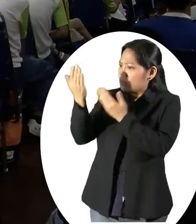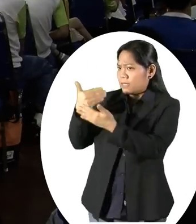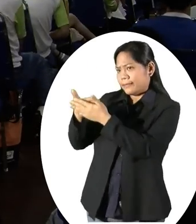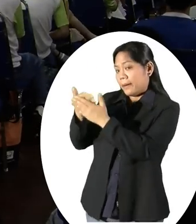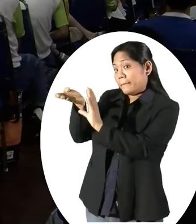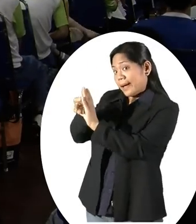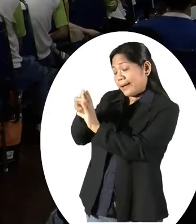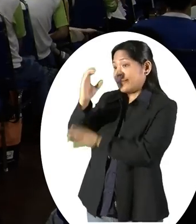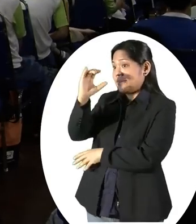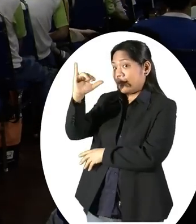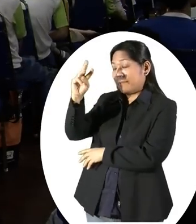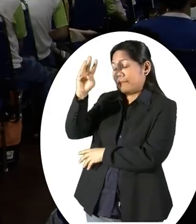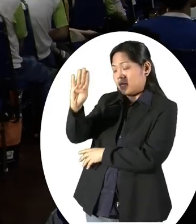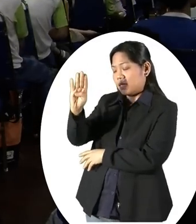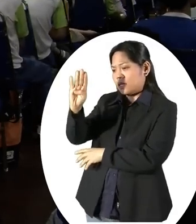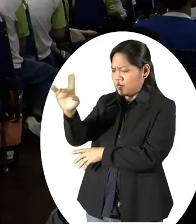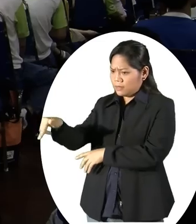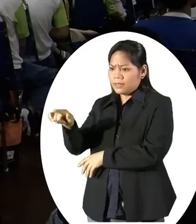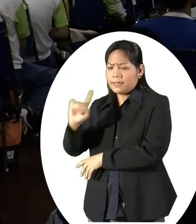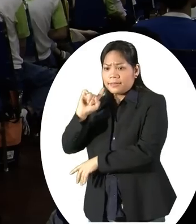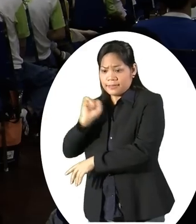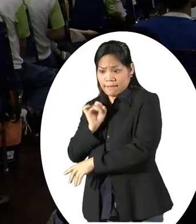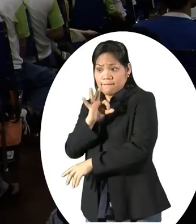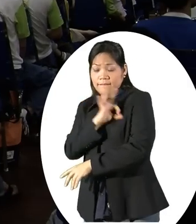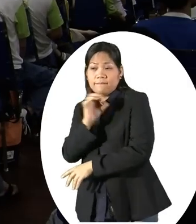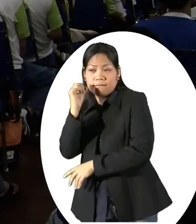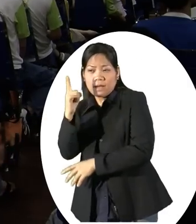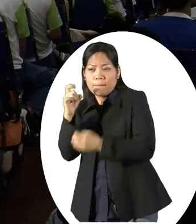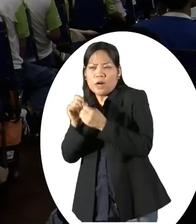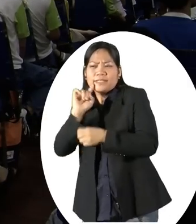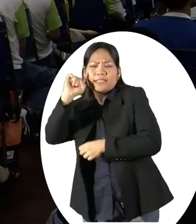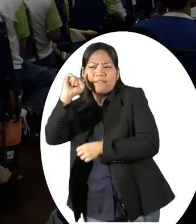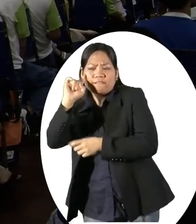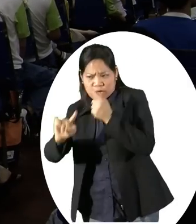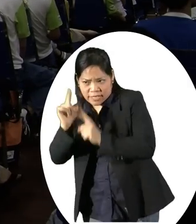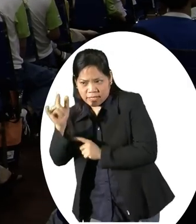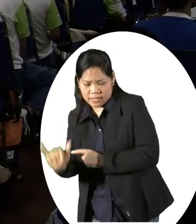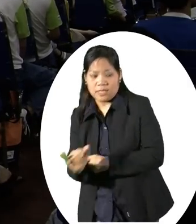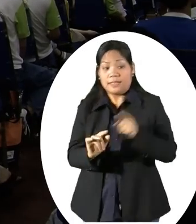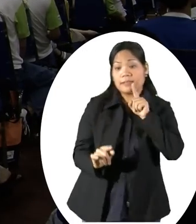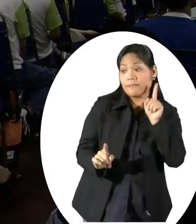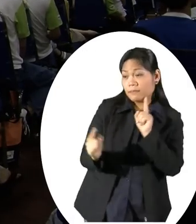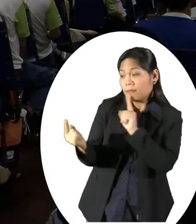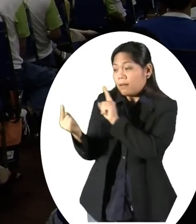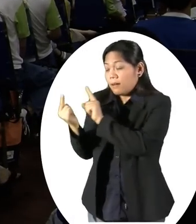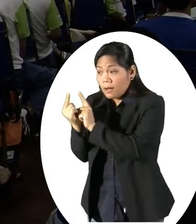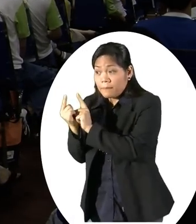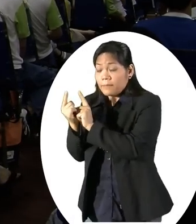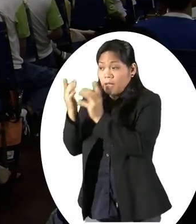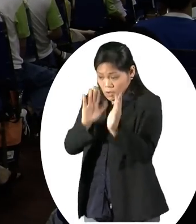information to our nearest bank, CMB Bank, to understand, to have this eco-friendly to the deaf who went over there to get themselves